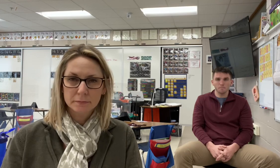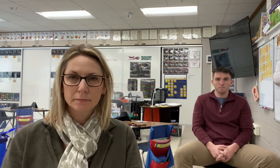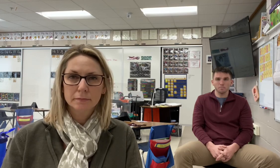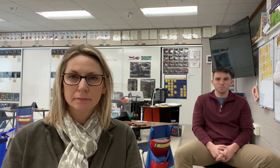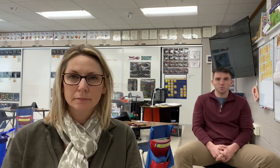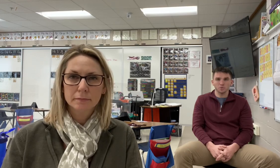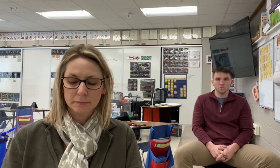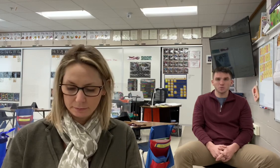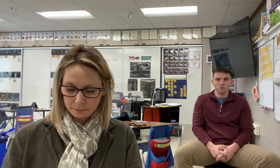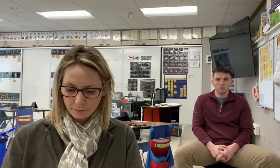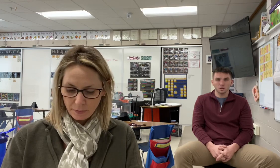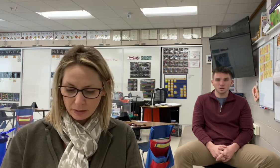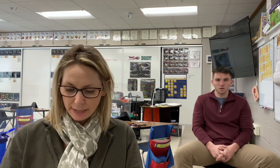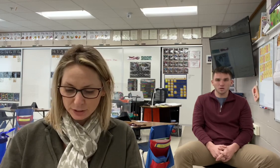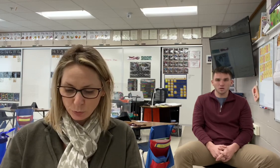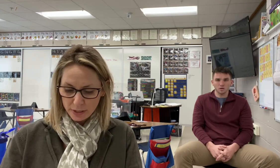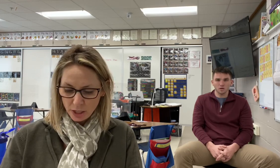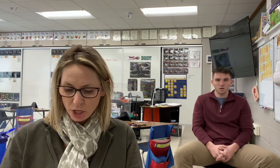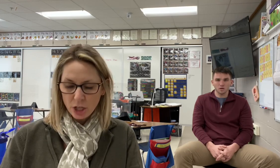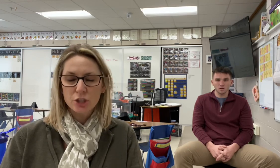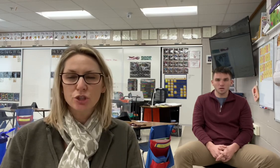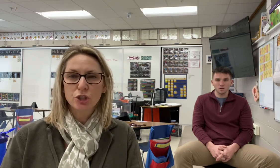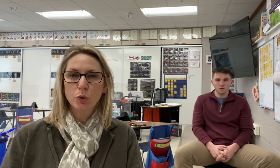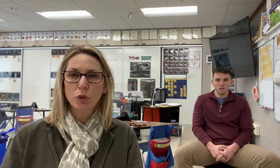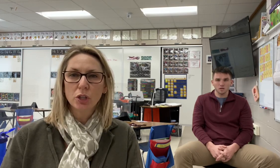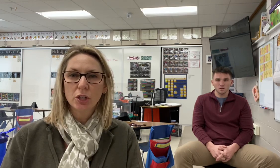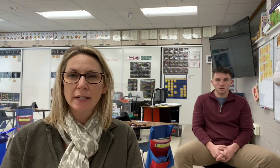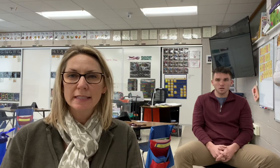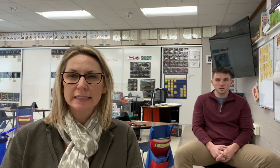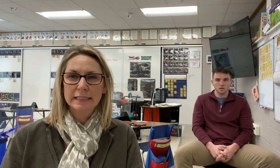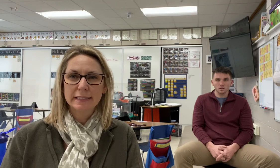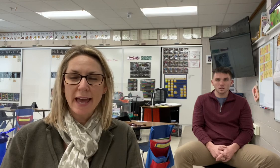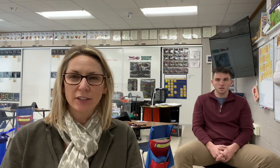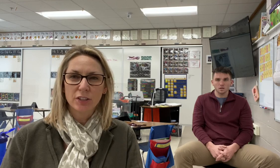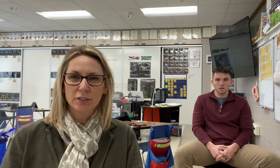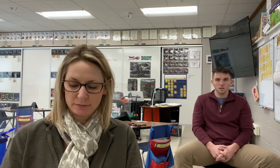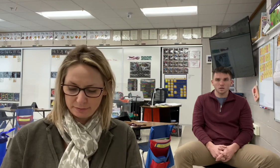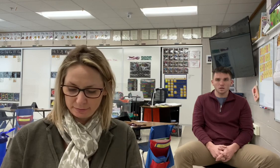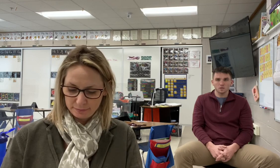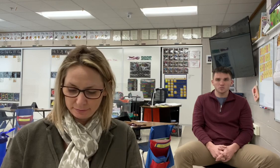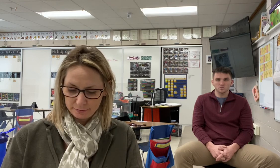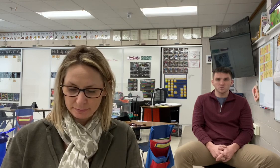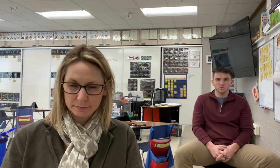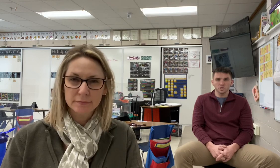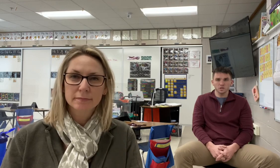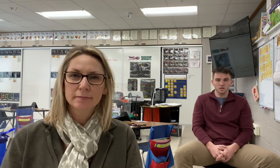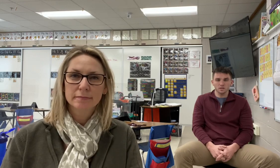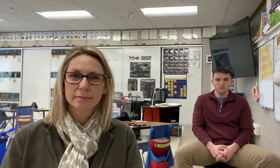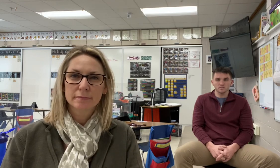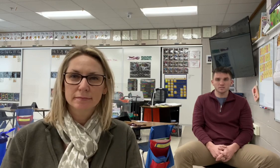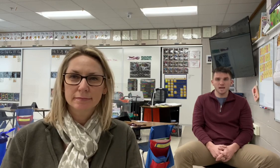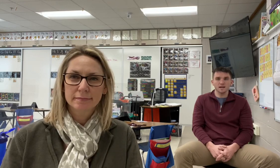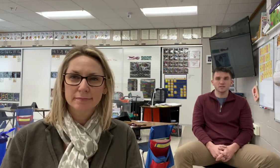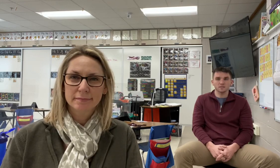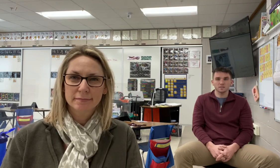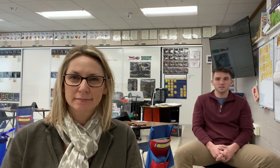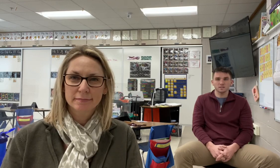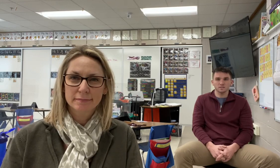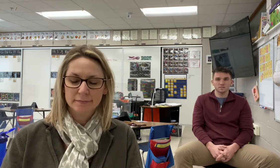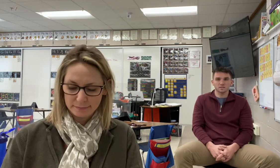Bull. Last one. Scooter, scatter. Scooter, scatter. Sk.